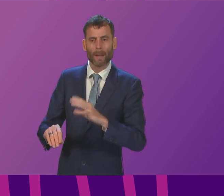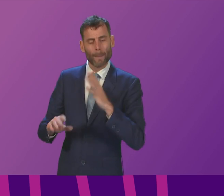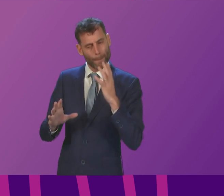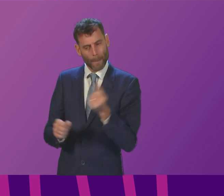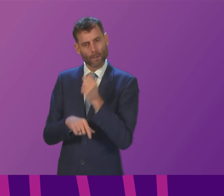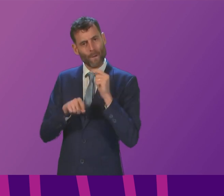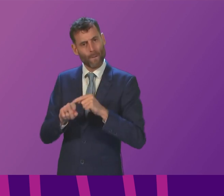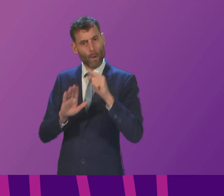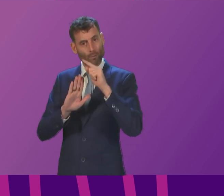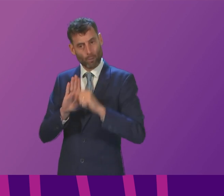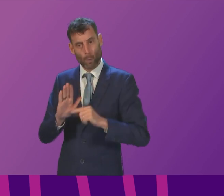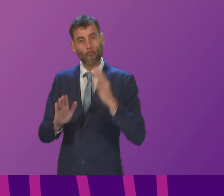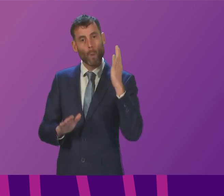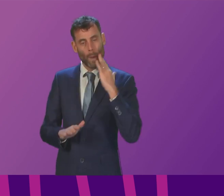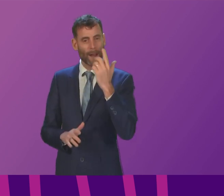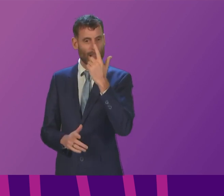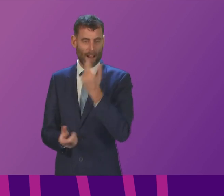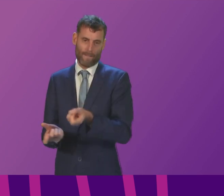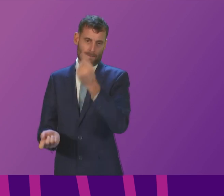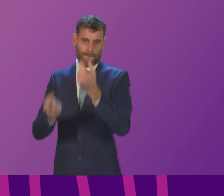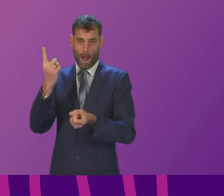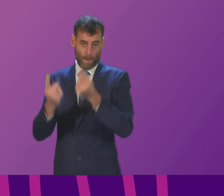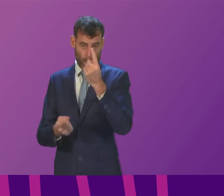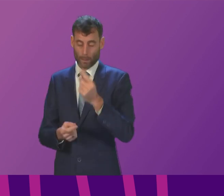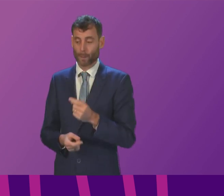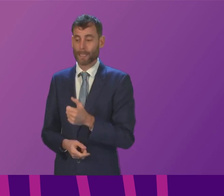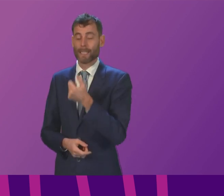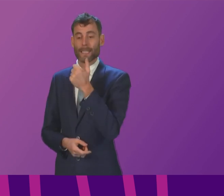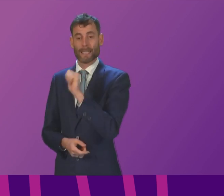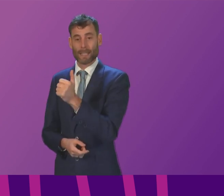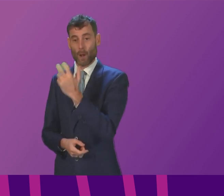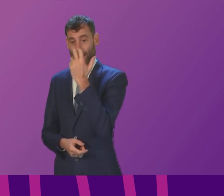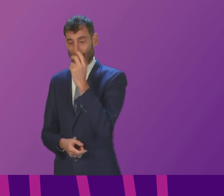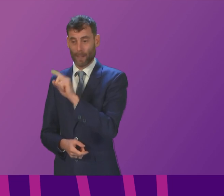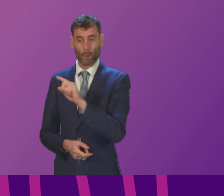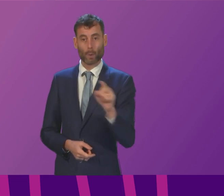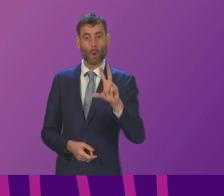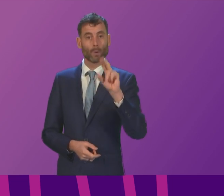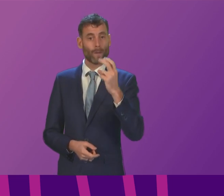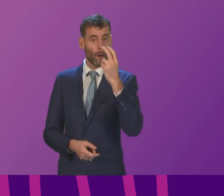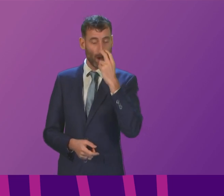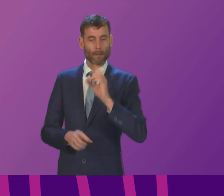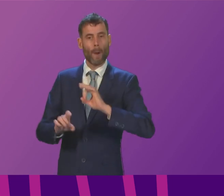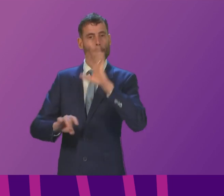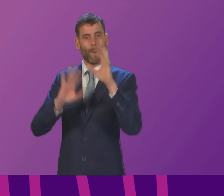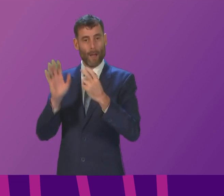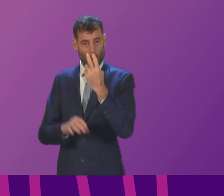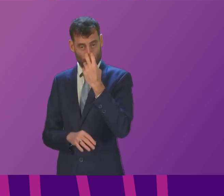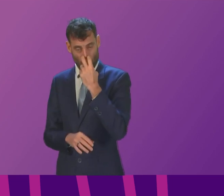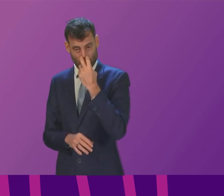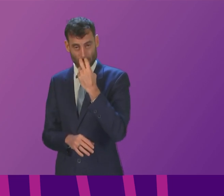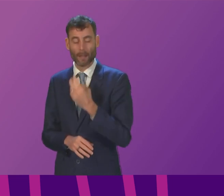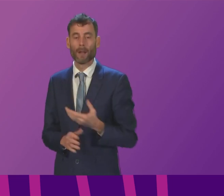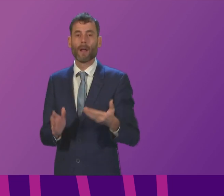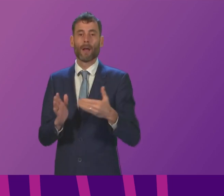used out with organised displays that is only between 6pm and midnight on bonfire night itself and between 6pm and